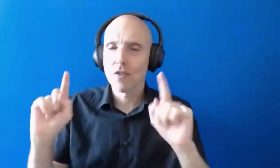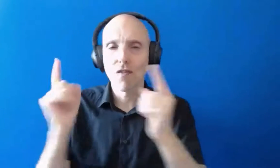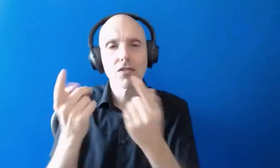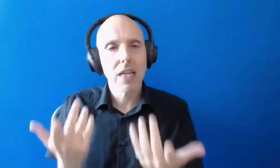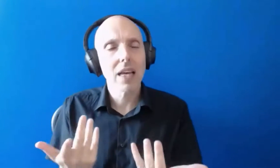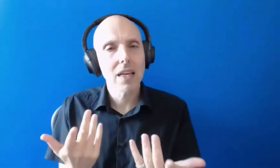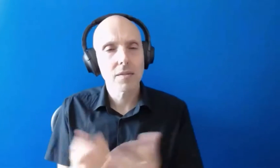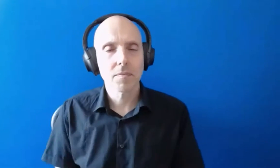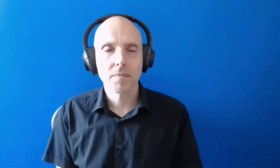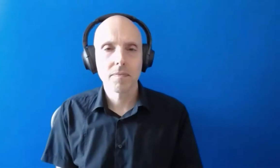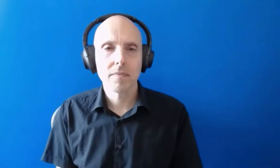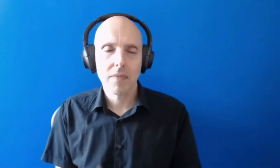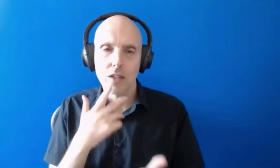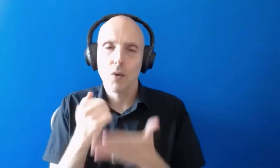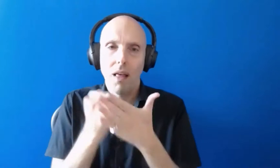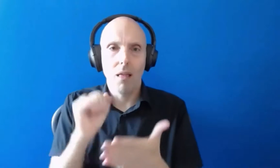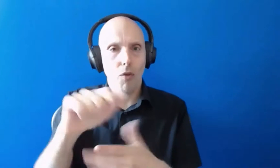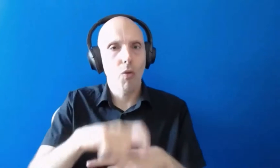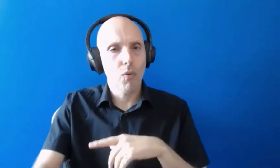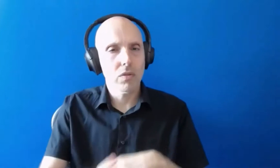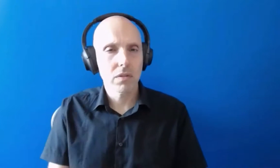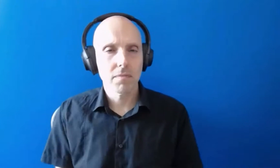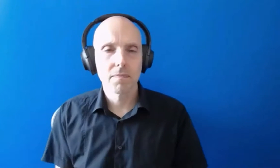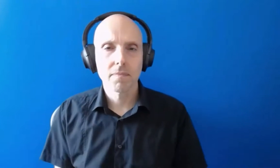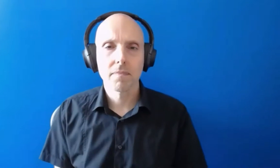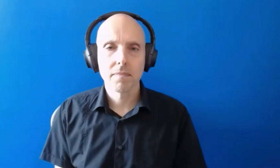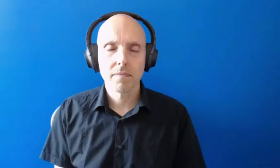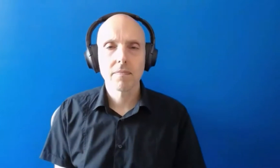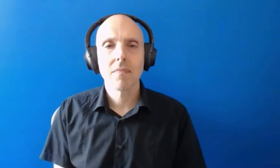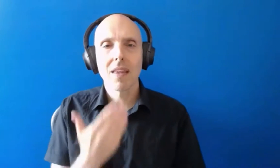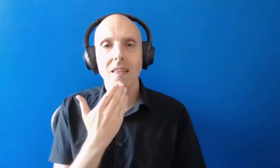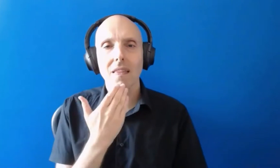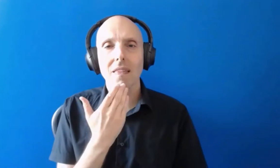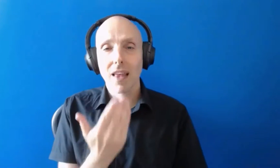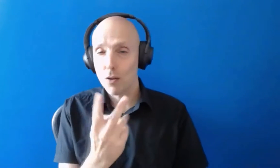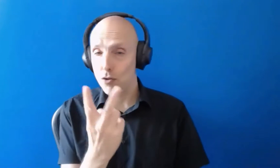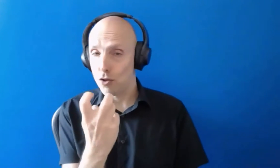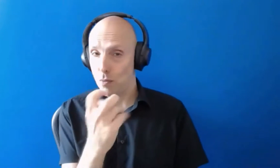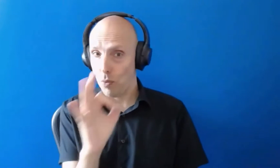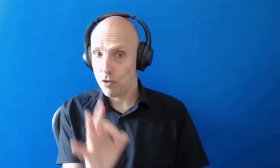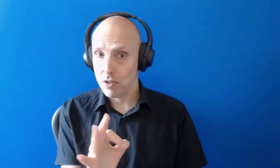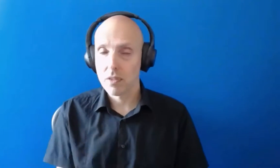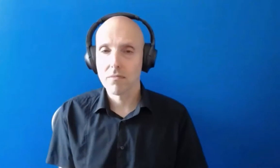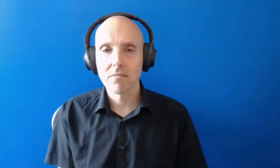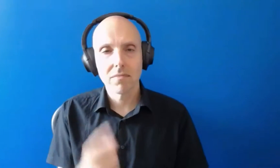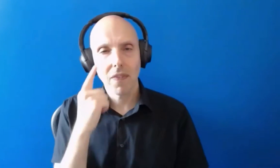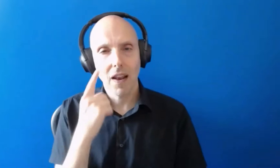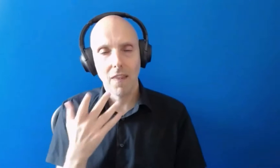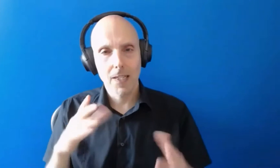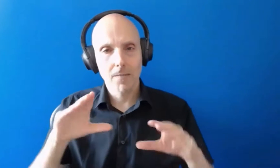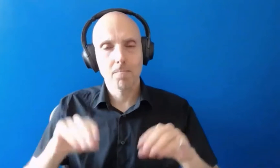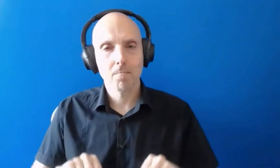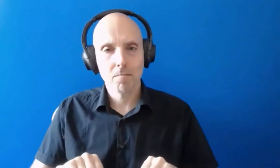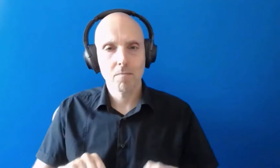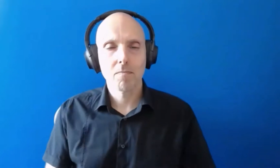for you to help you on your course thank you amy i think we'll just take two more questions and then i think we're going to have to to